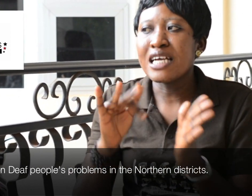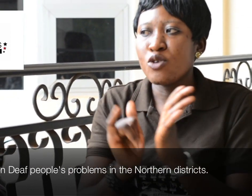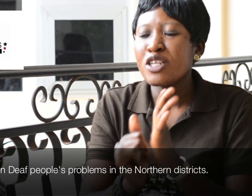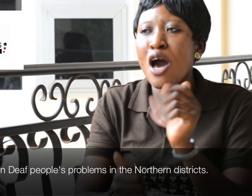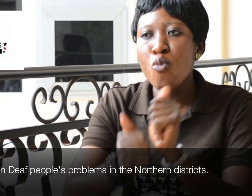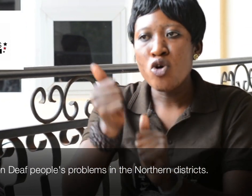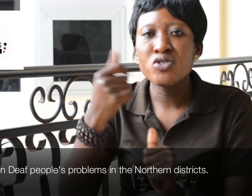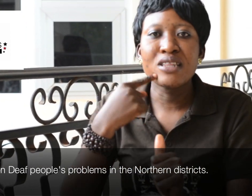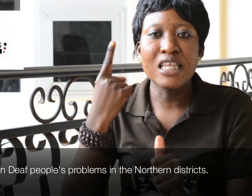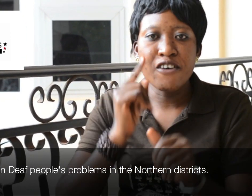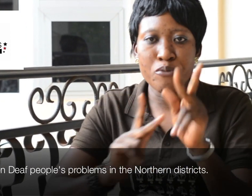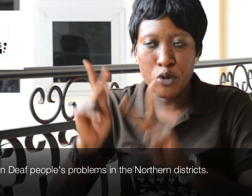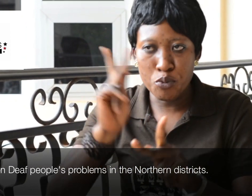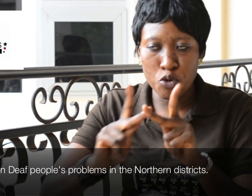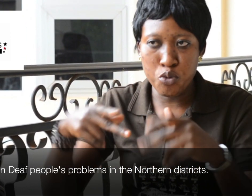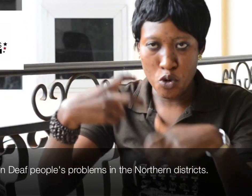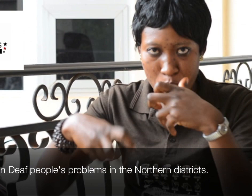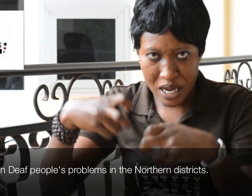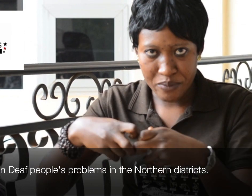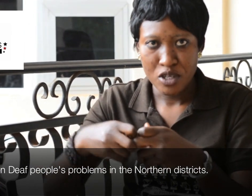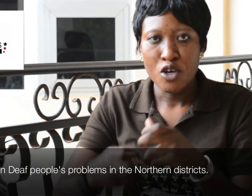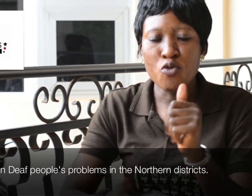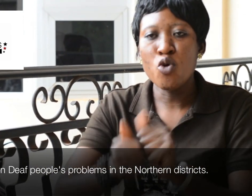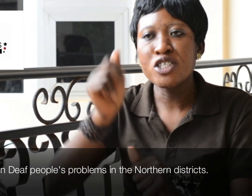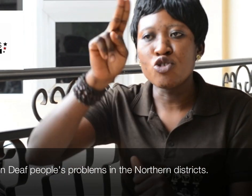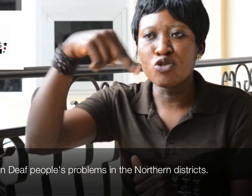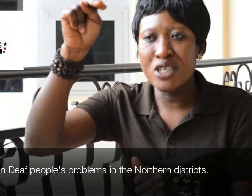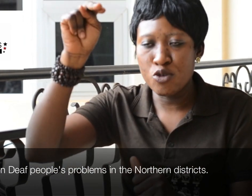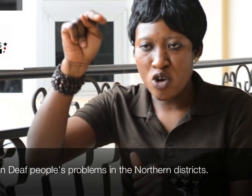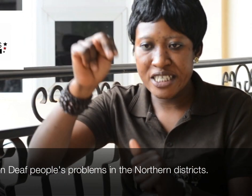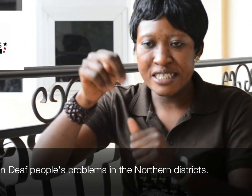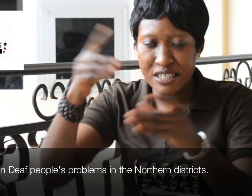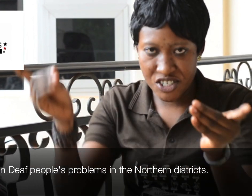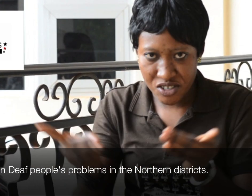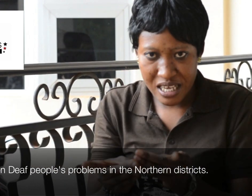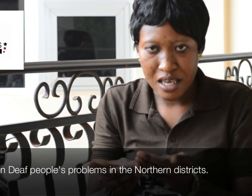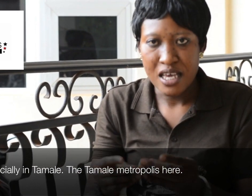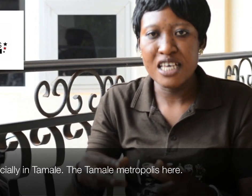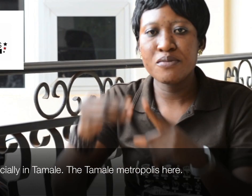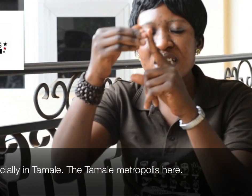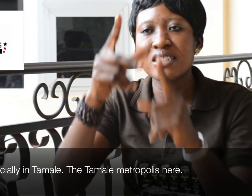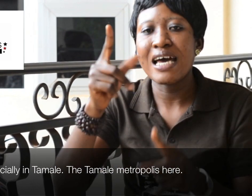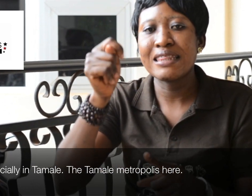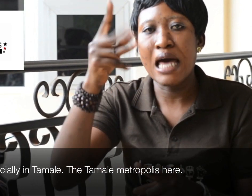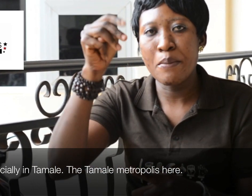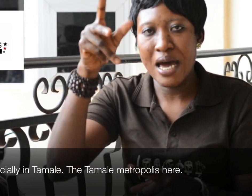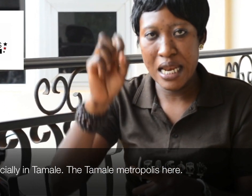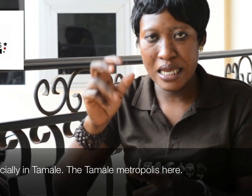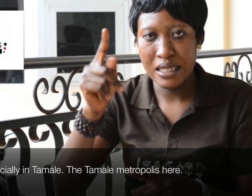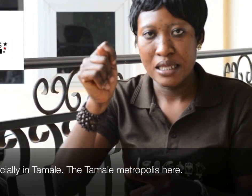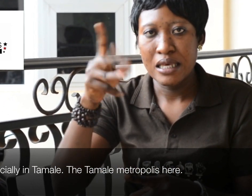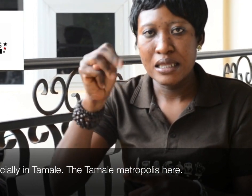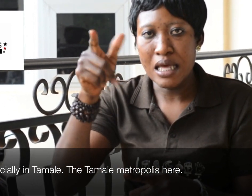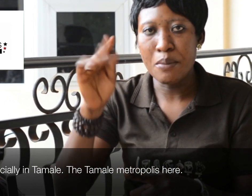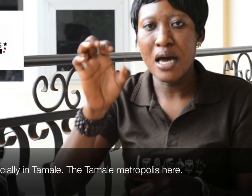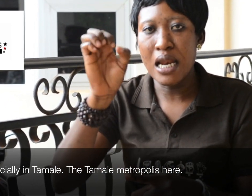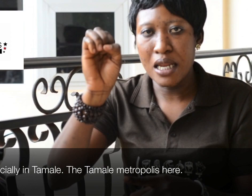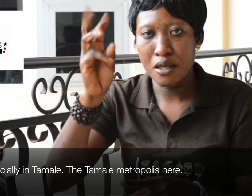There are most deaf people problem, most in the Northern district, especially Tamale. Tamale